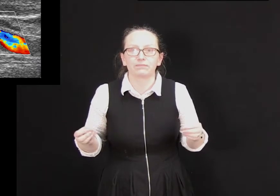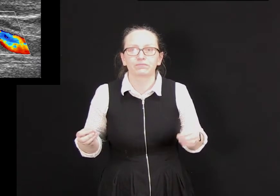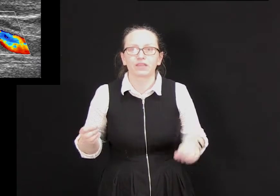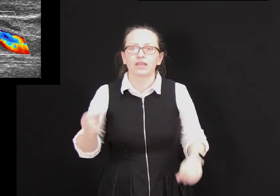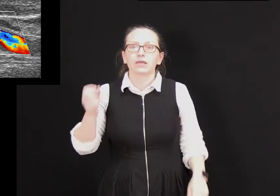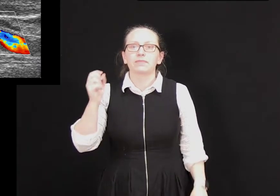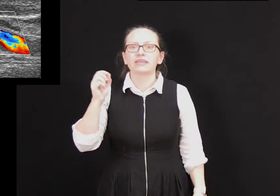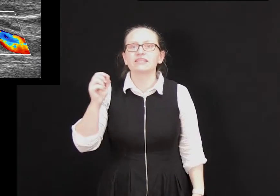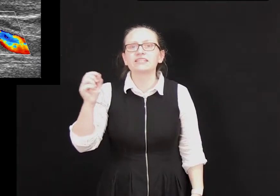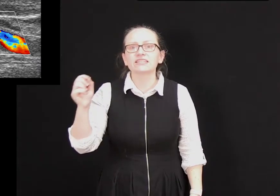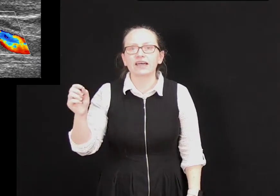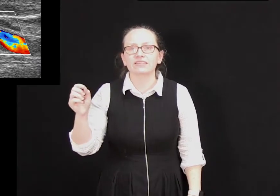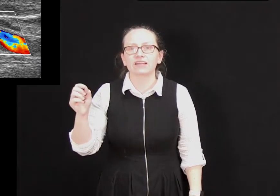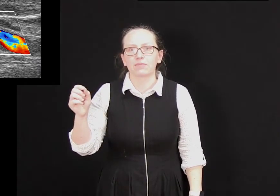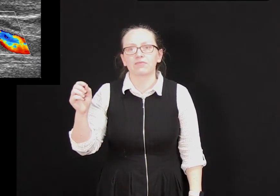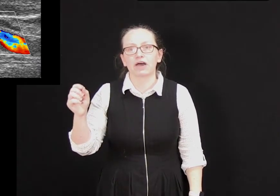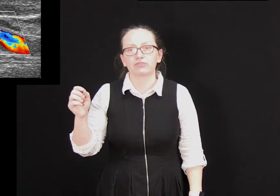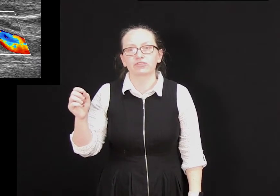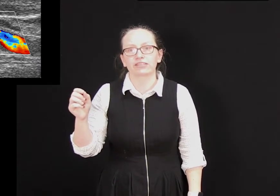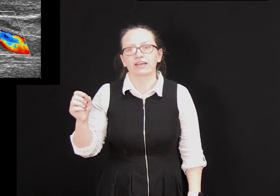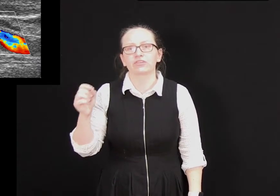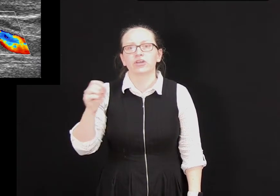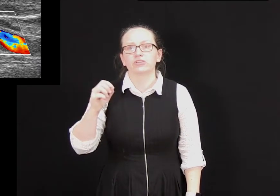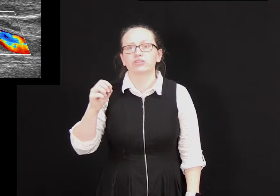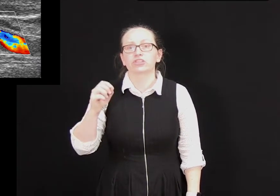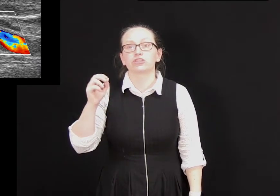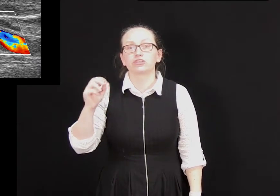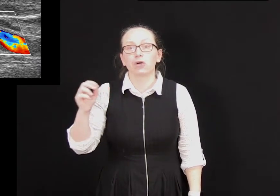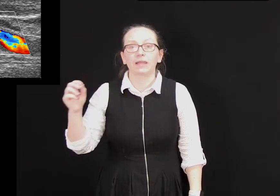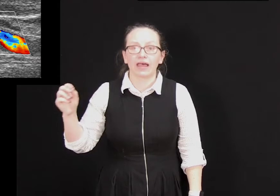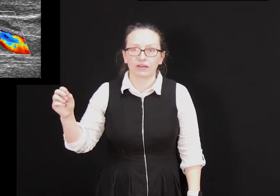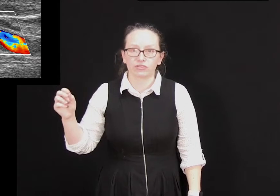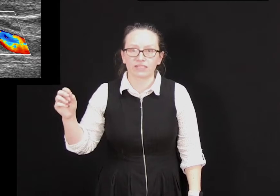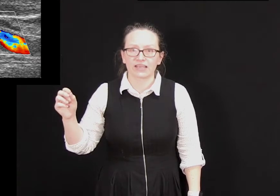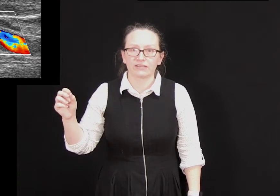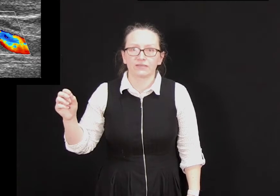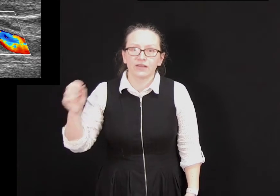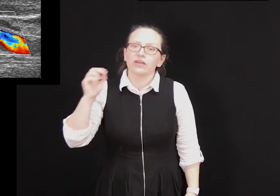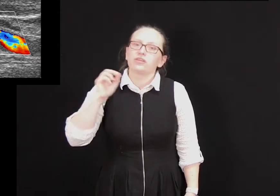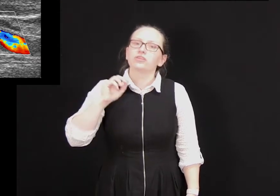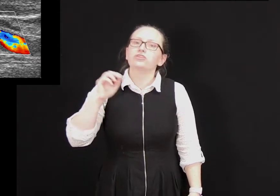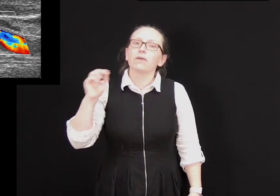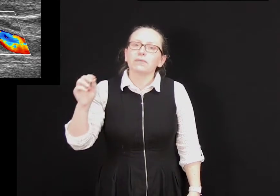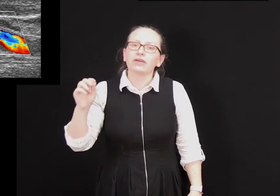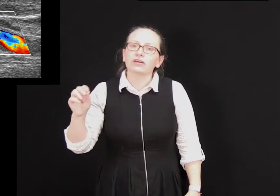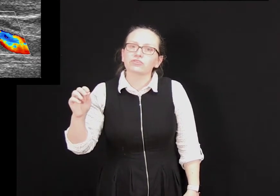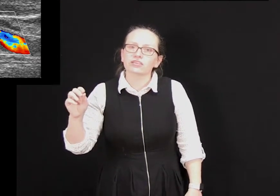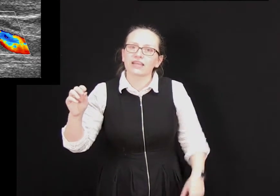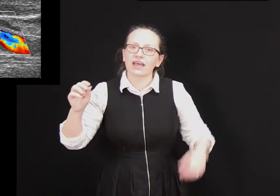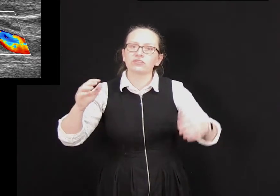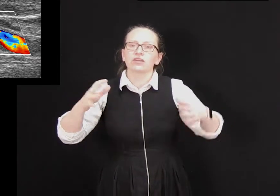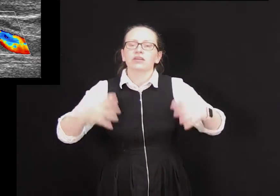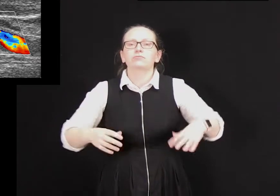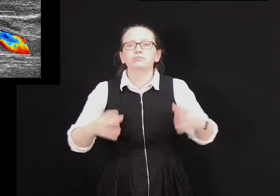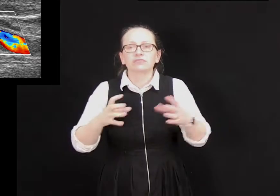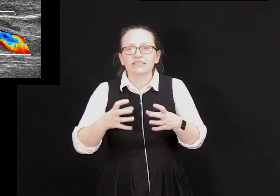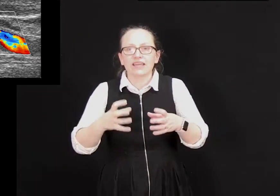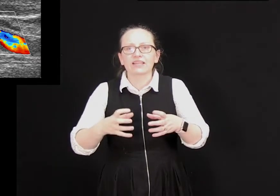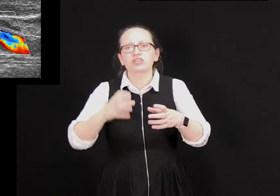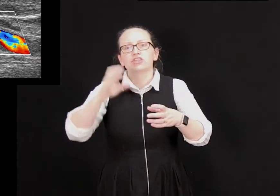but there is another type of ultrasound known as the Doppler ultrasound. The Doppler ultrasound detects the